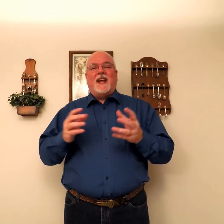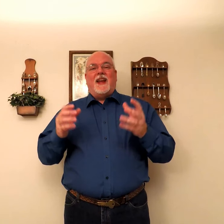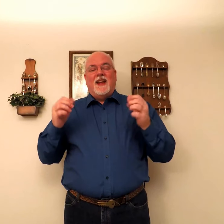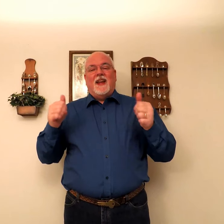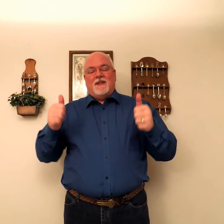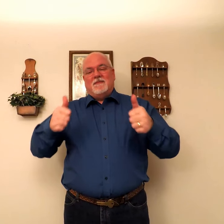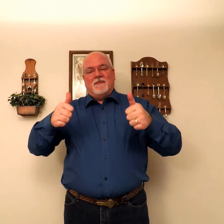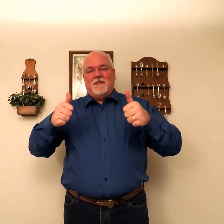say.